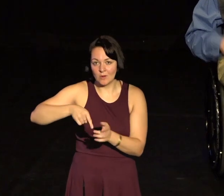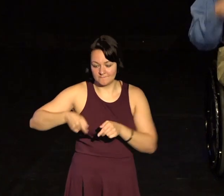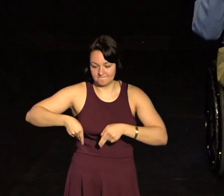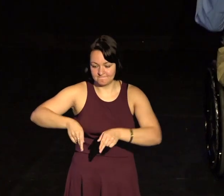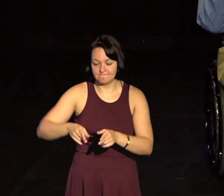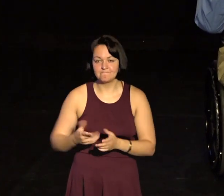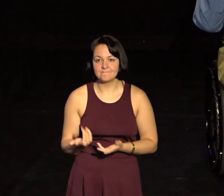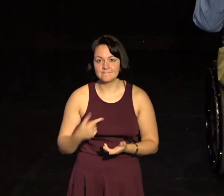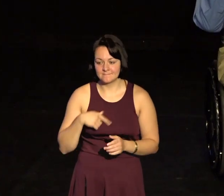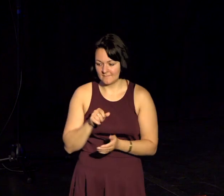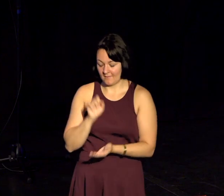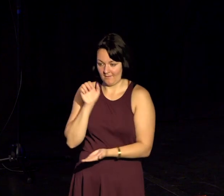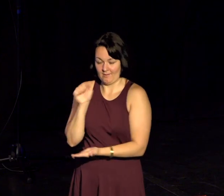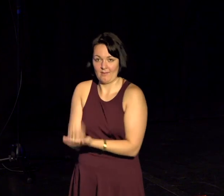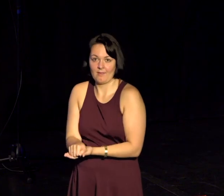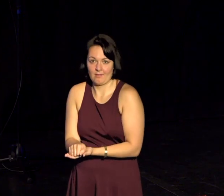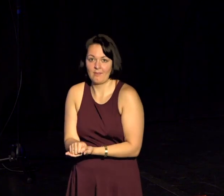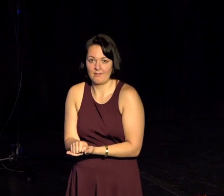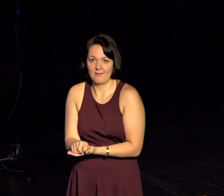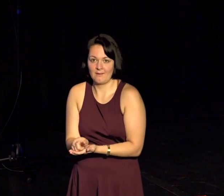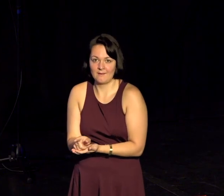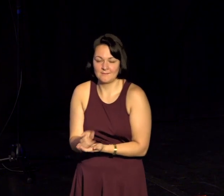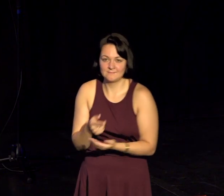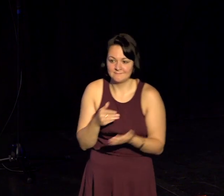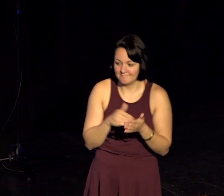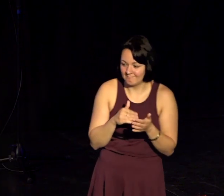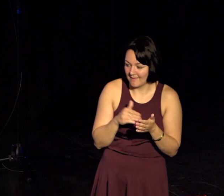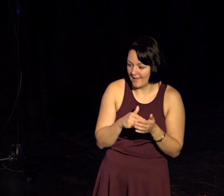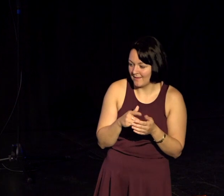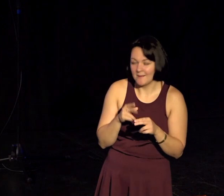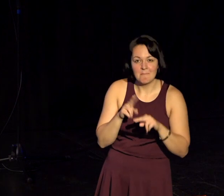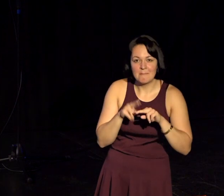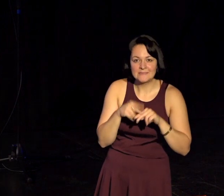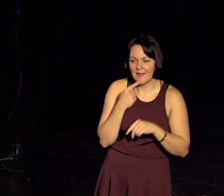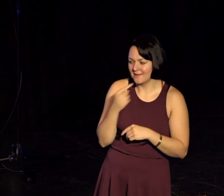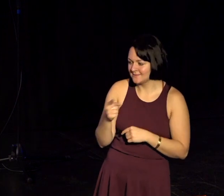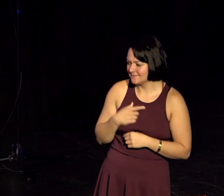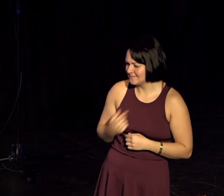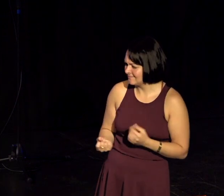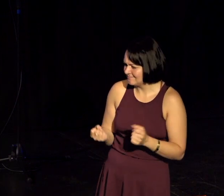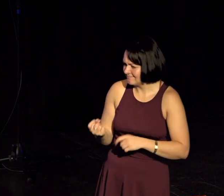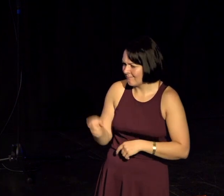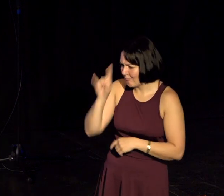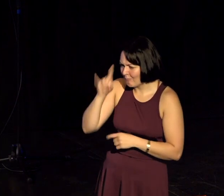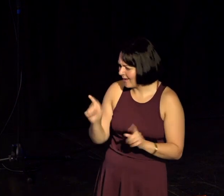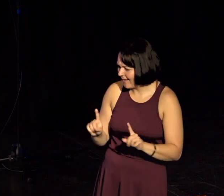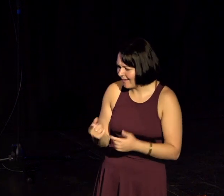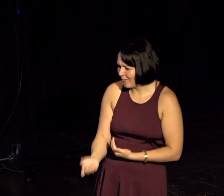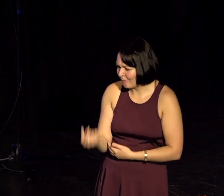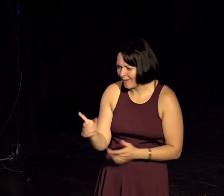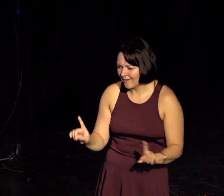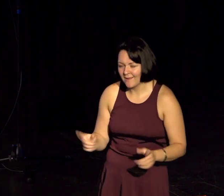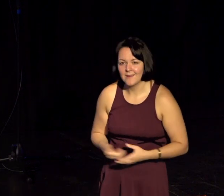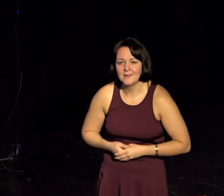And I remember my father going, what the hell are you doing? And it was at that time I realized that this idea of mind over